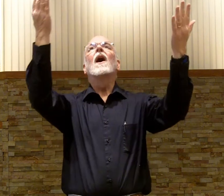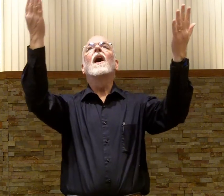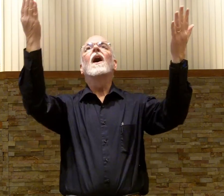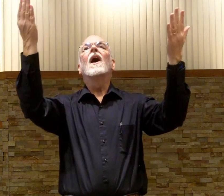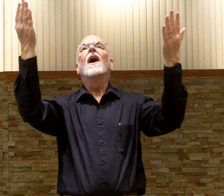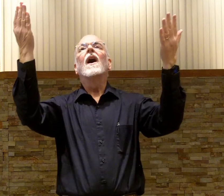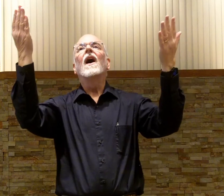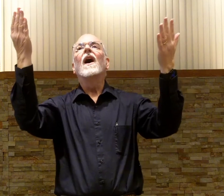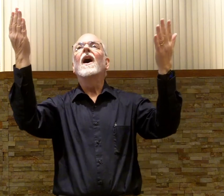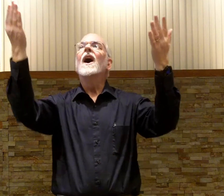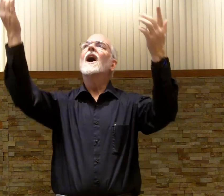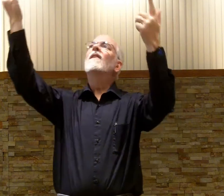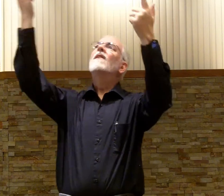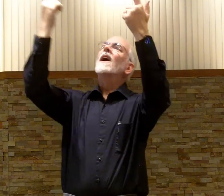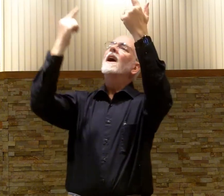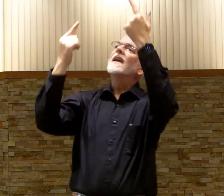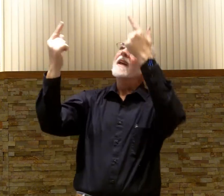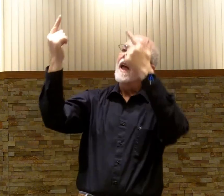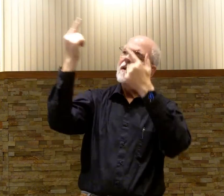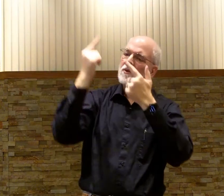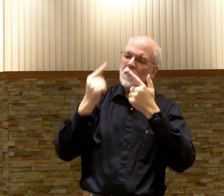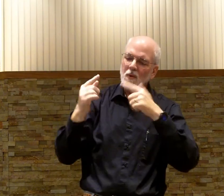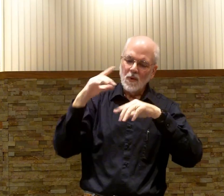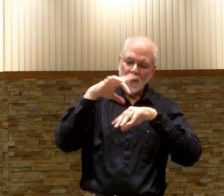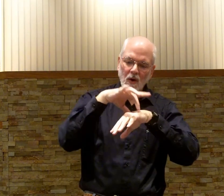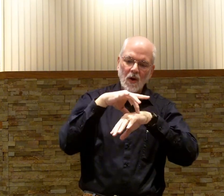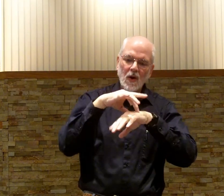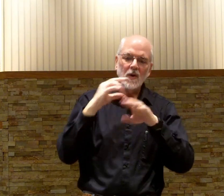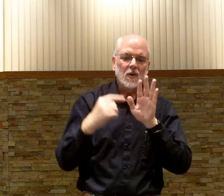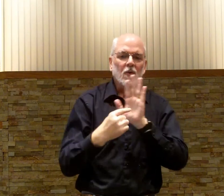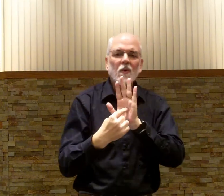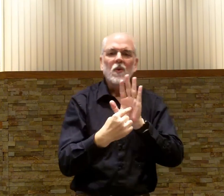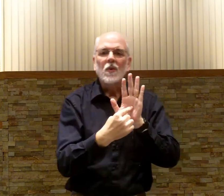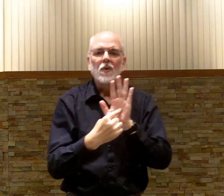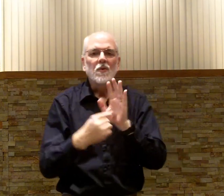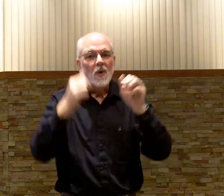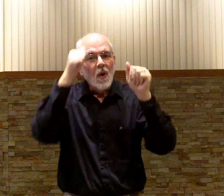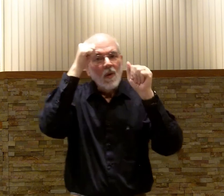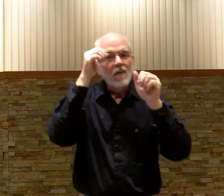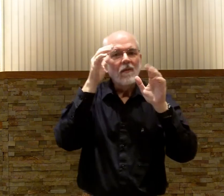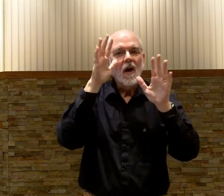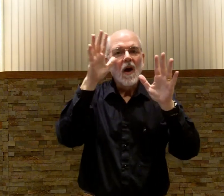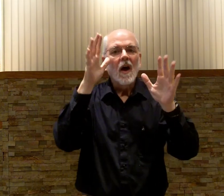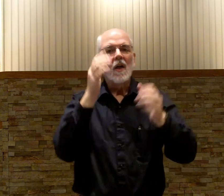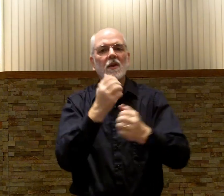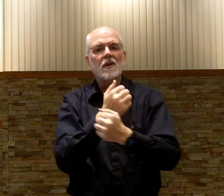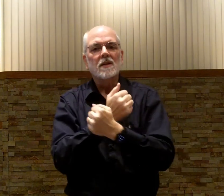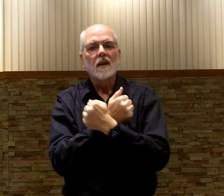came to earth to show the Father's